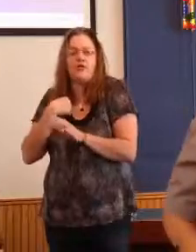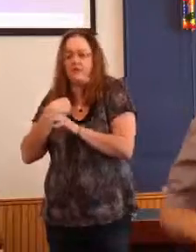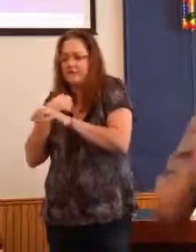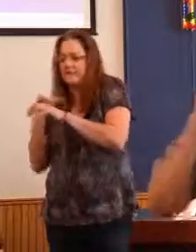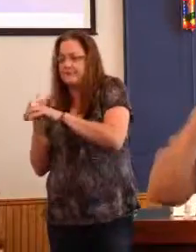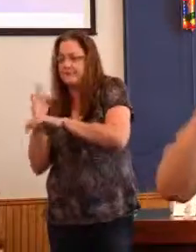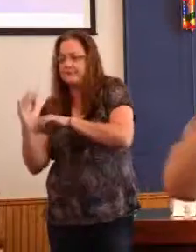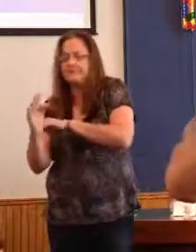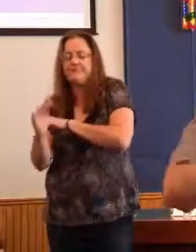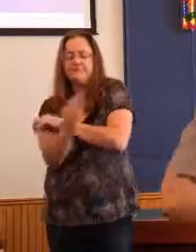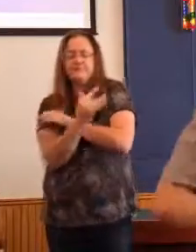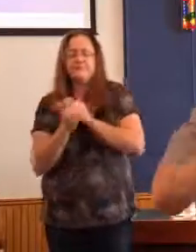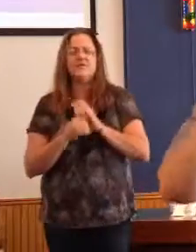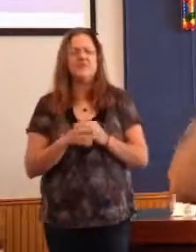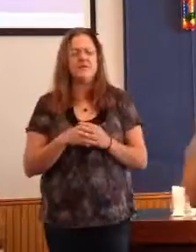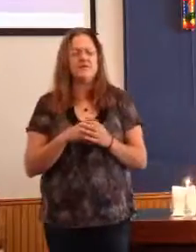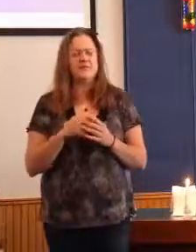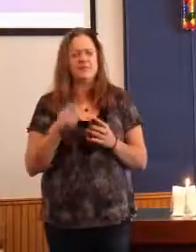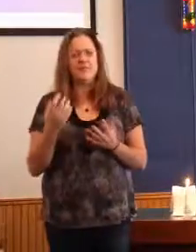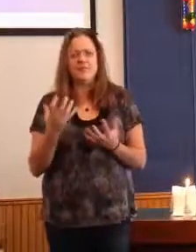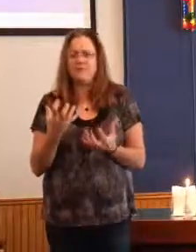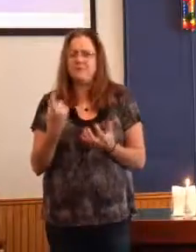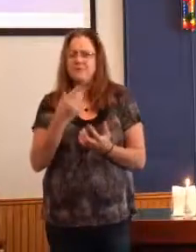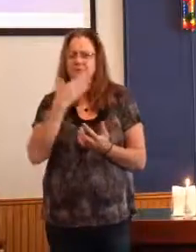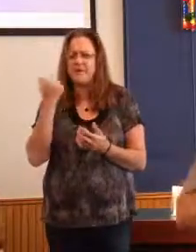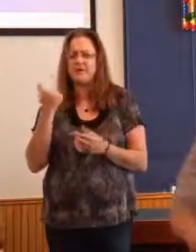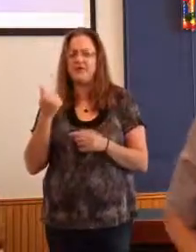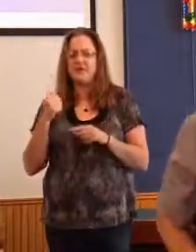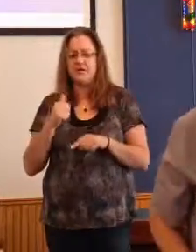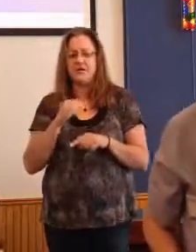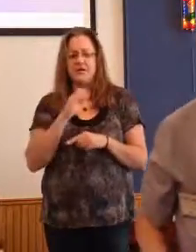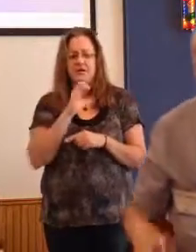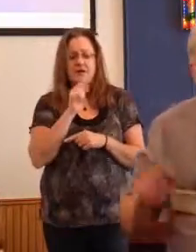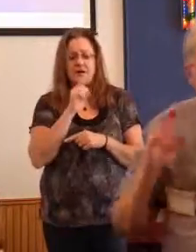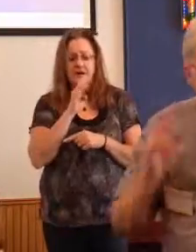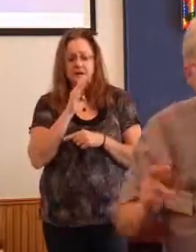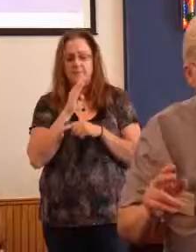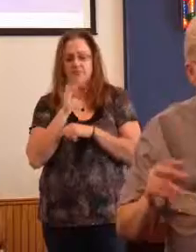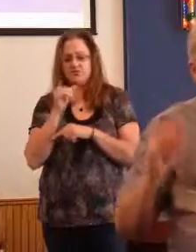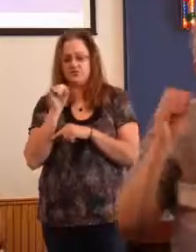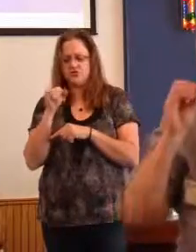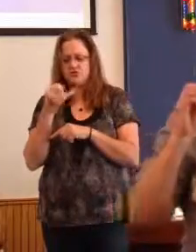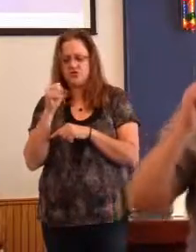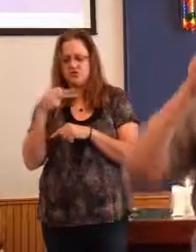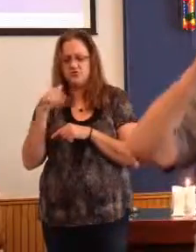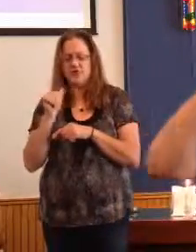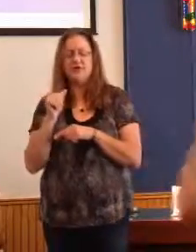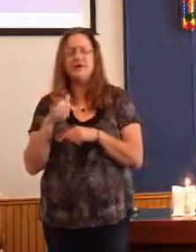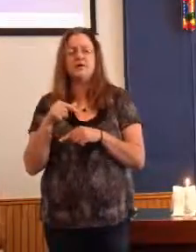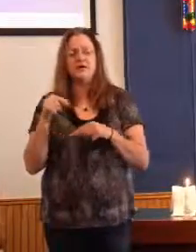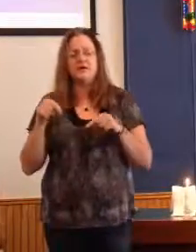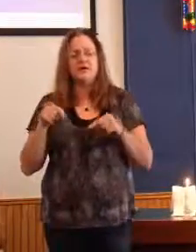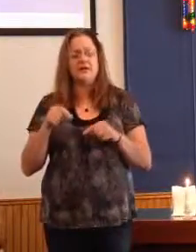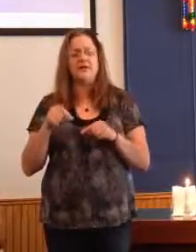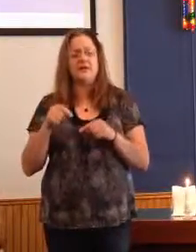Let's do that. But Caleb and Joshua advocate for this place.